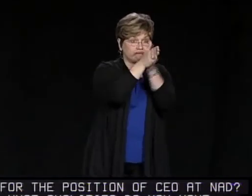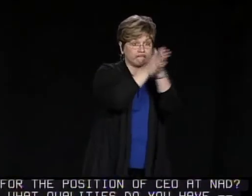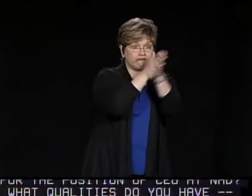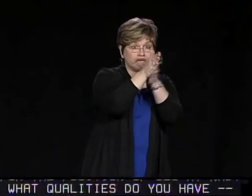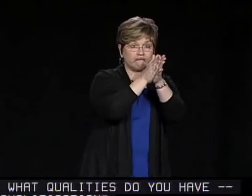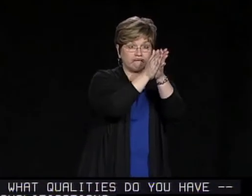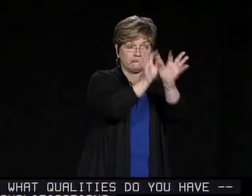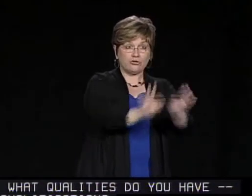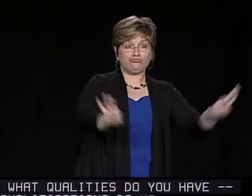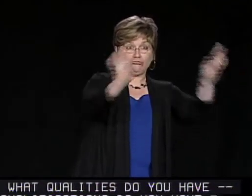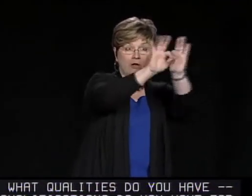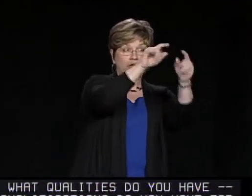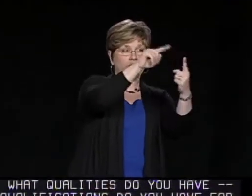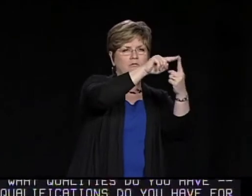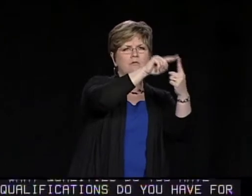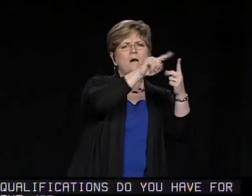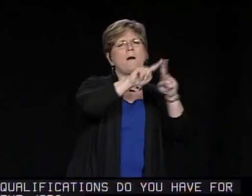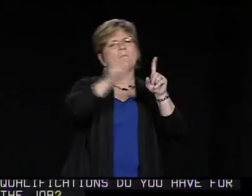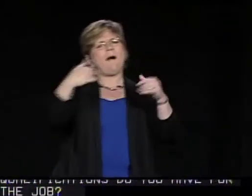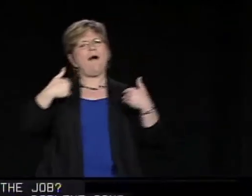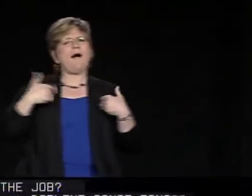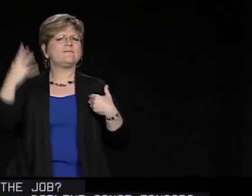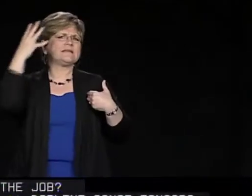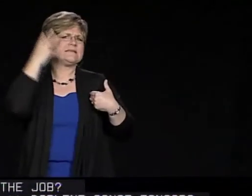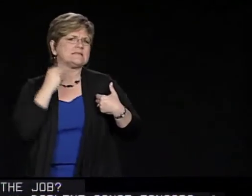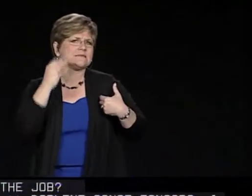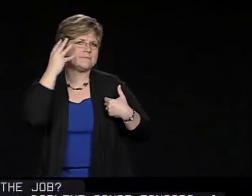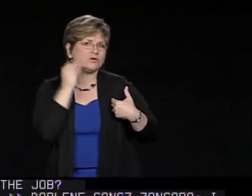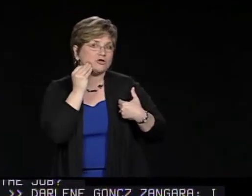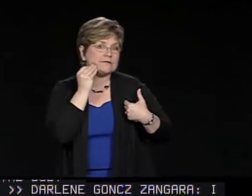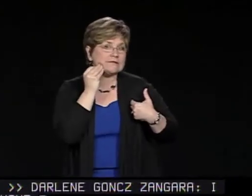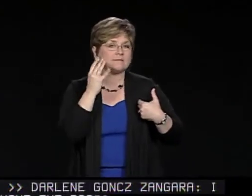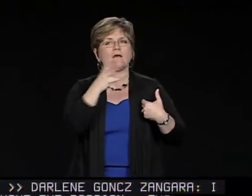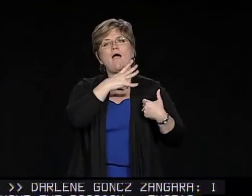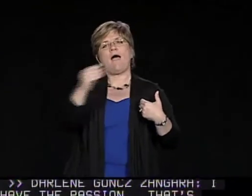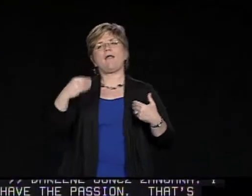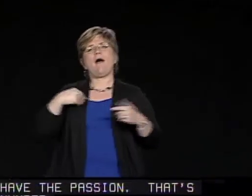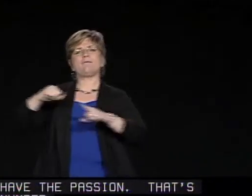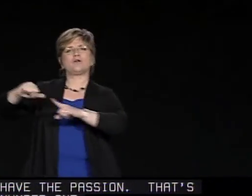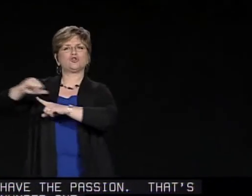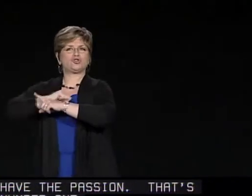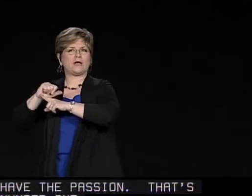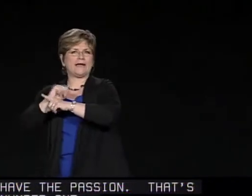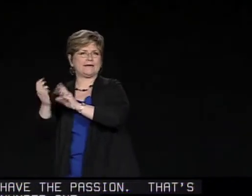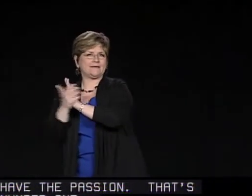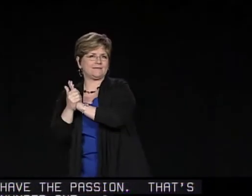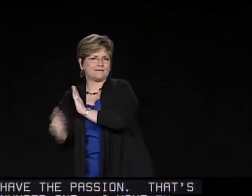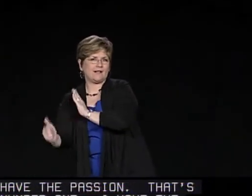I have the passion. That's number one. One, I have the experience like I had told you about.